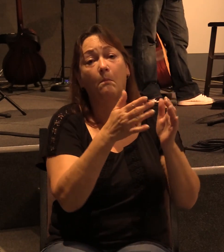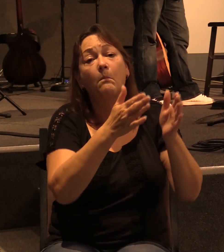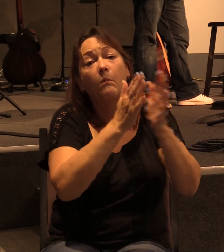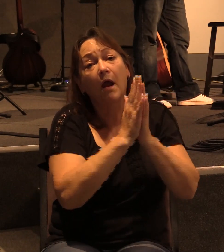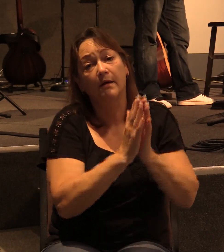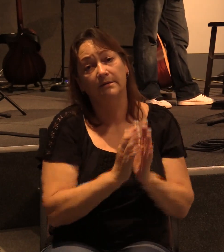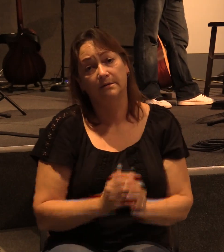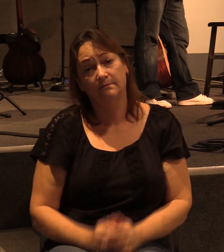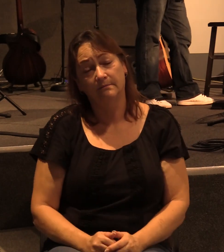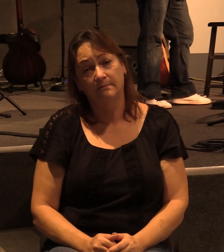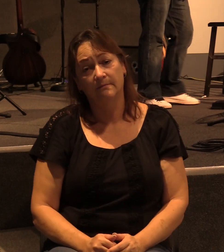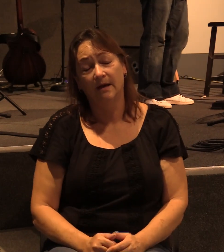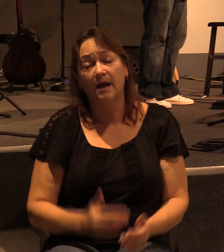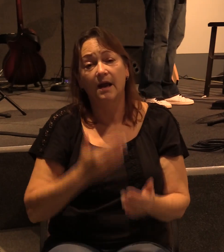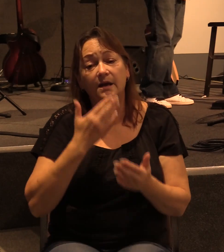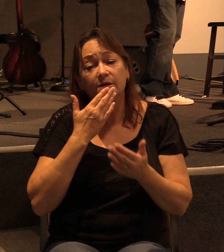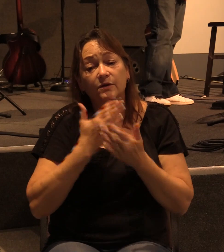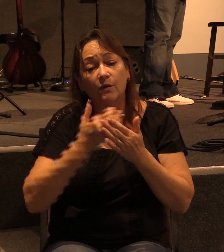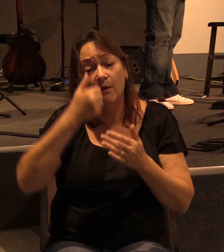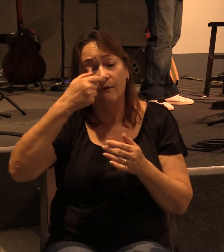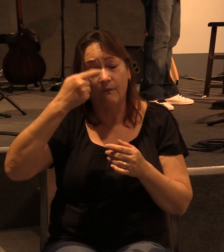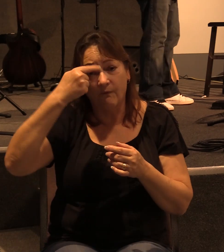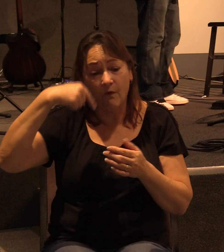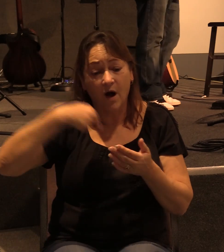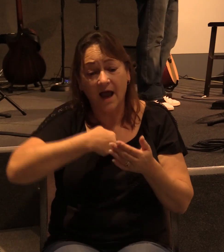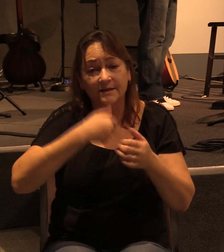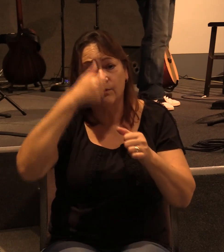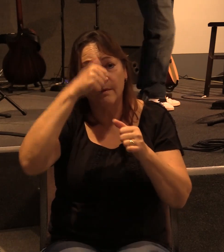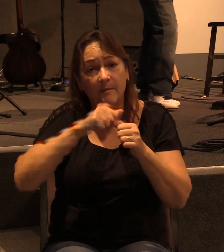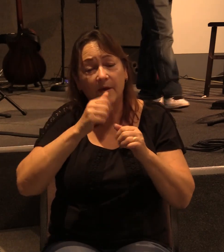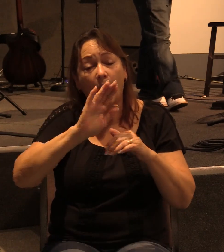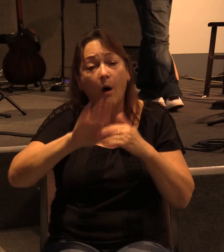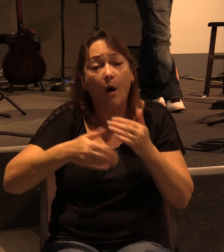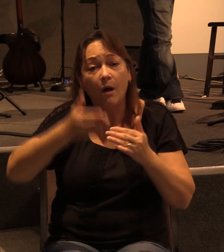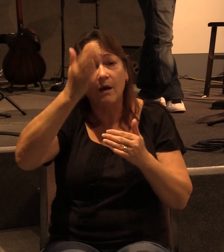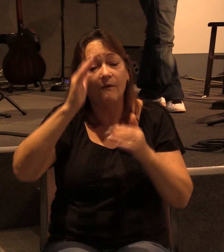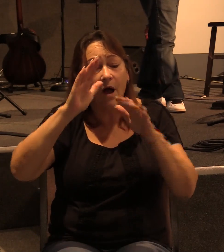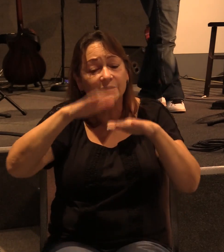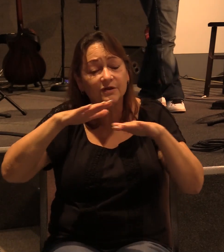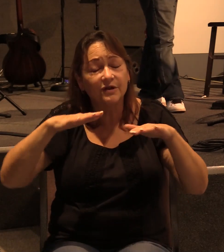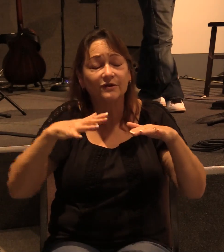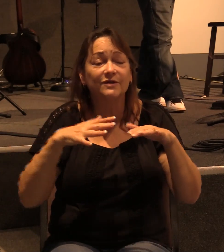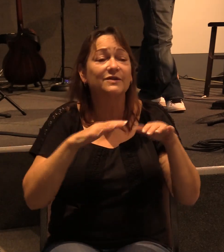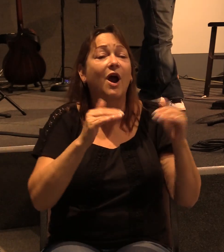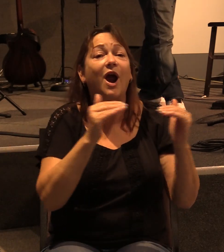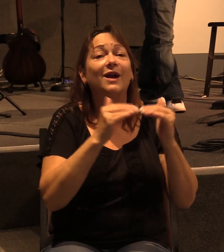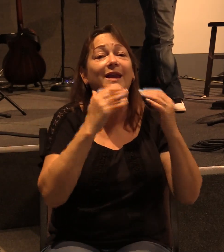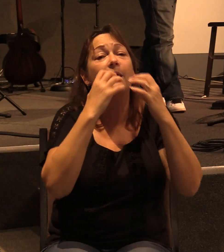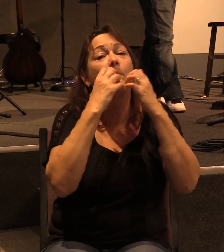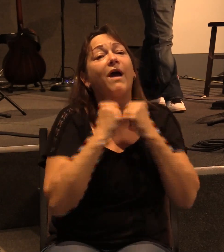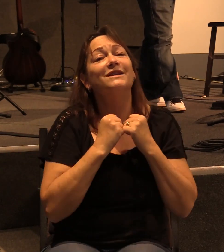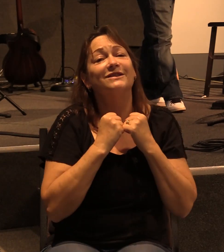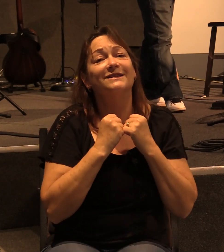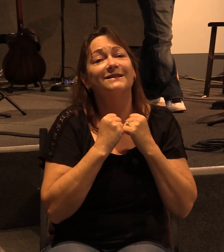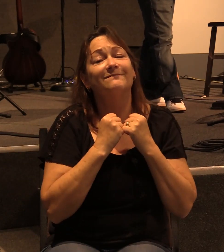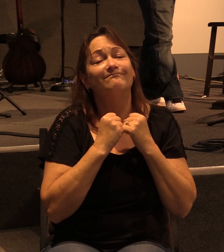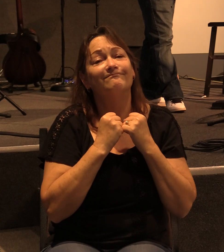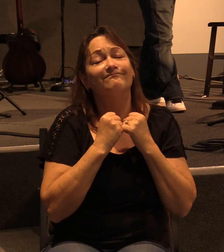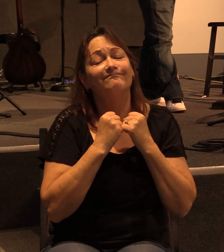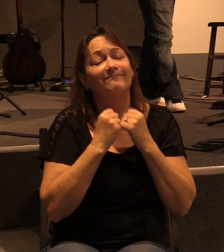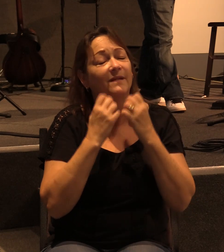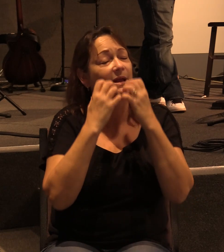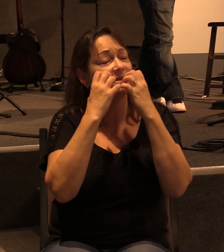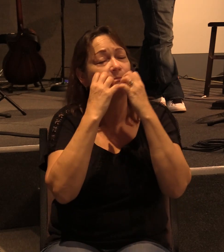And I think that's a good thing for us to remember that all of God's children are equally precious to him. Okay?